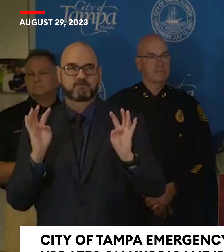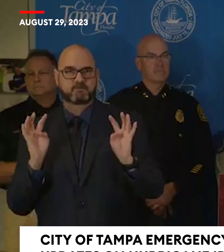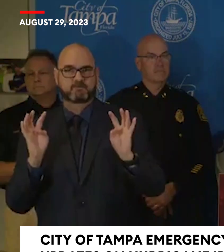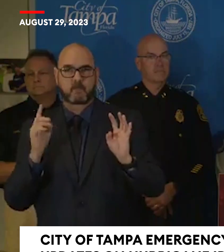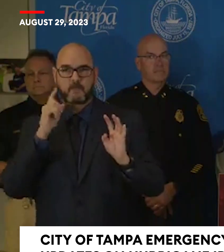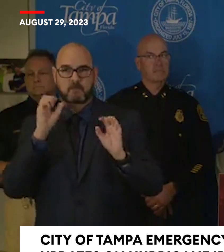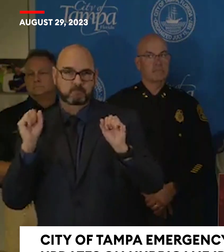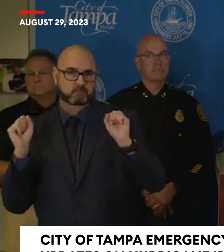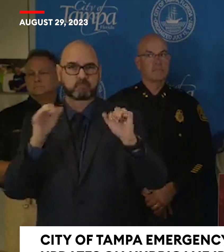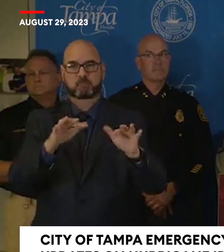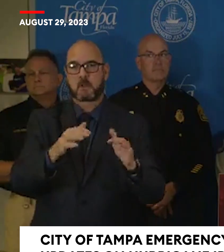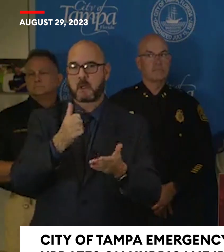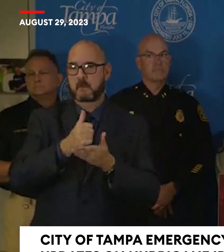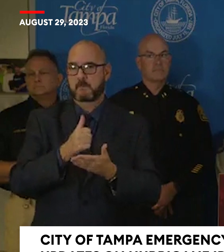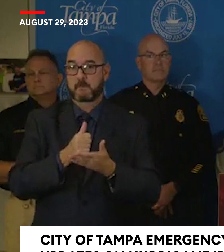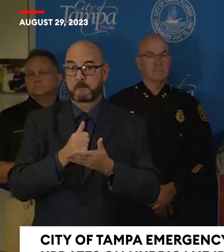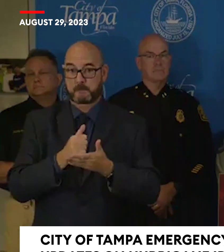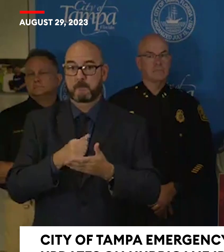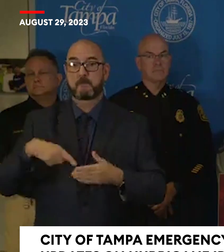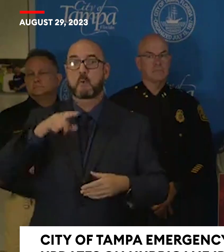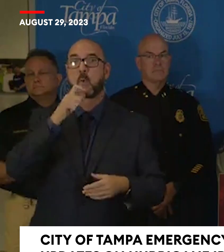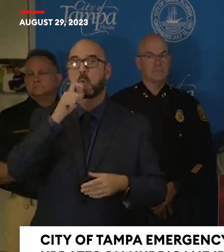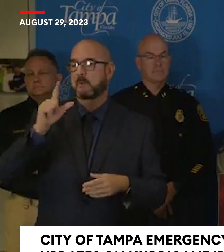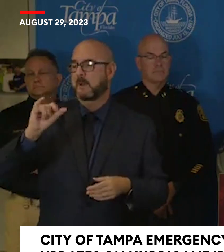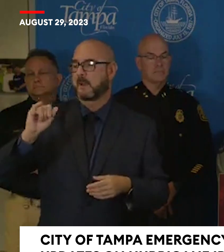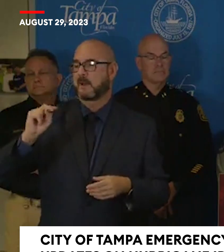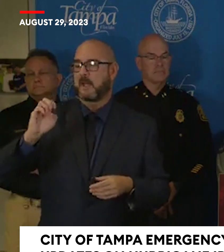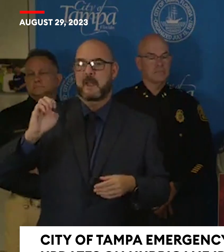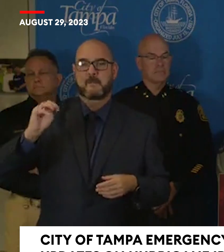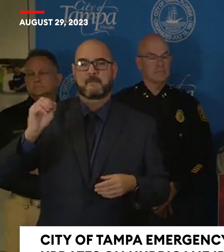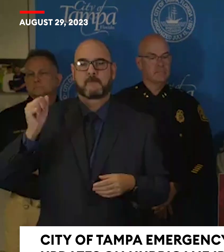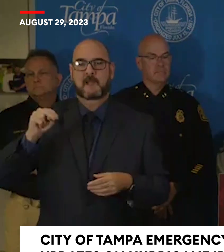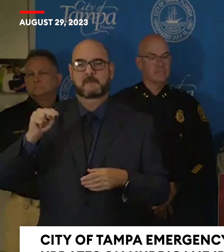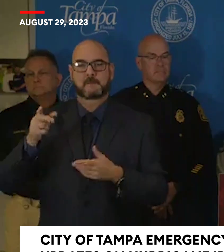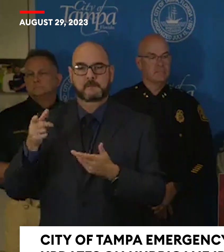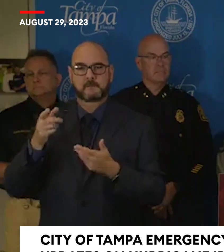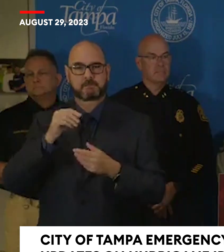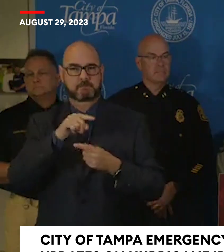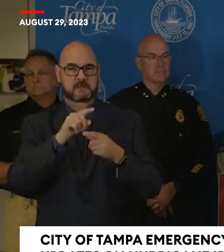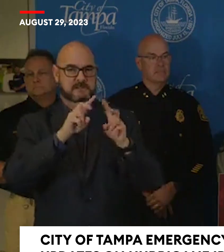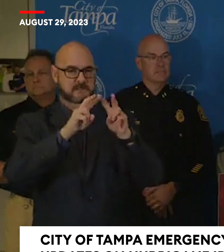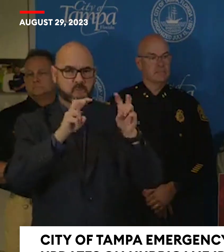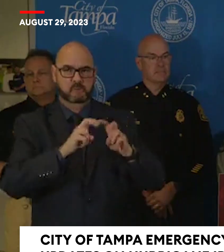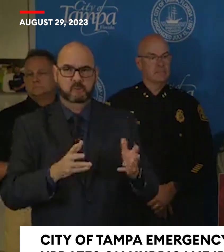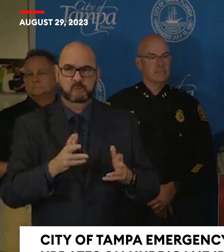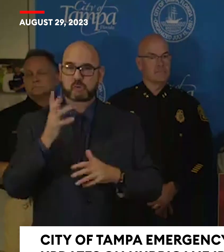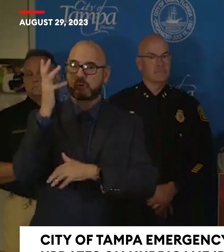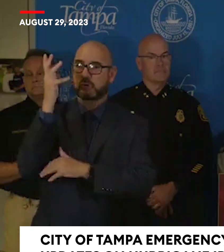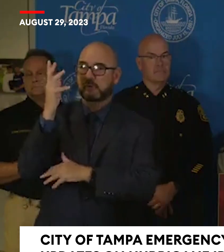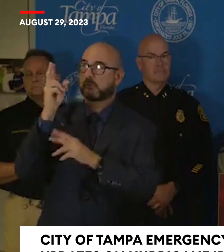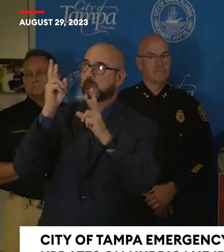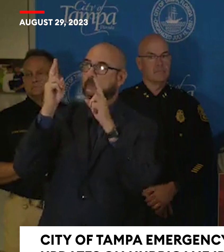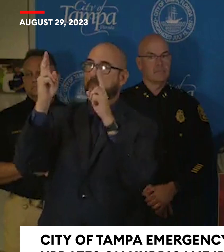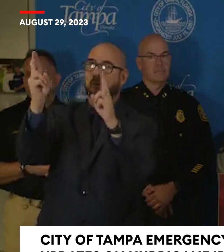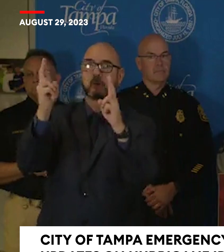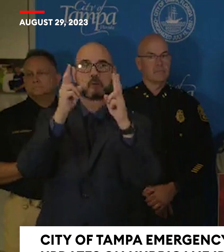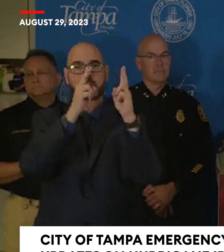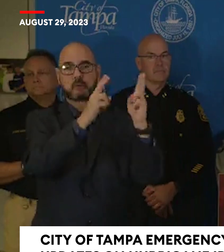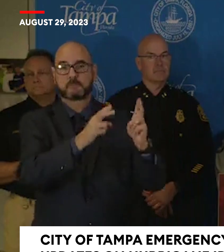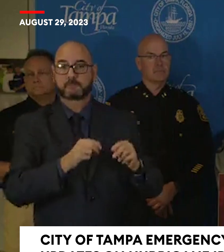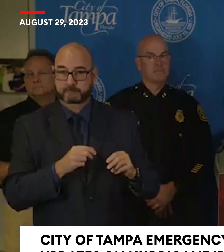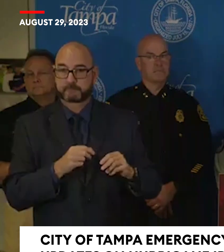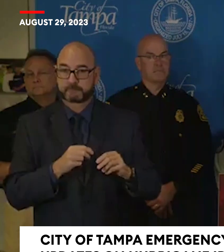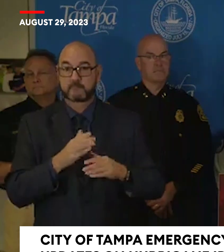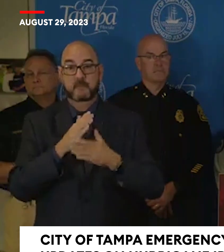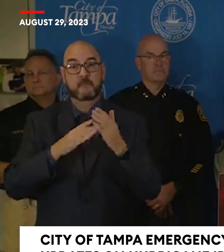workers, tree trimmers, and damage assessors. These men and women have traveled as far north as Maine and as far west as